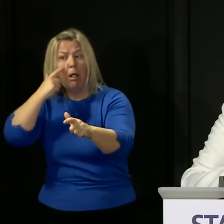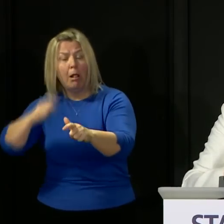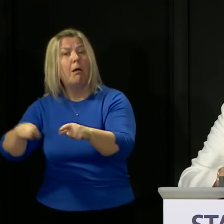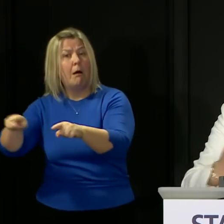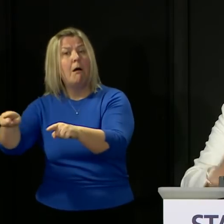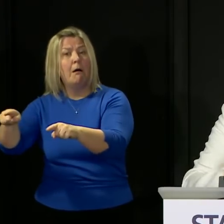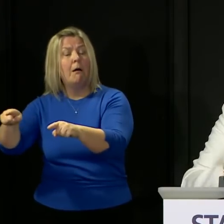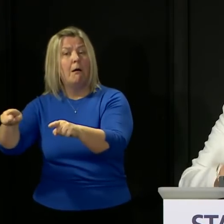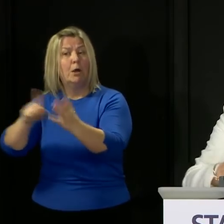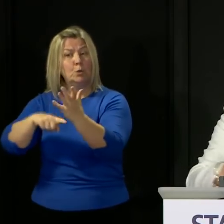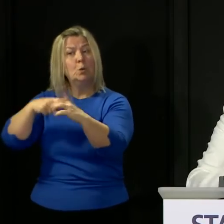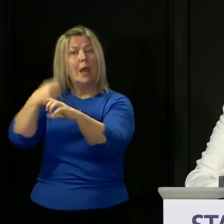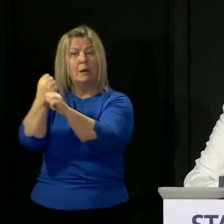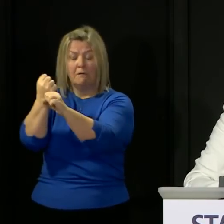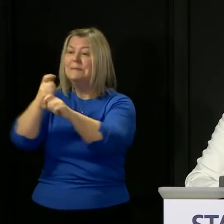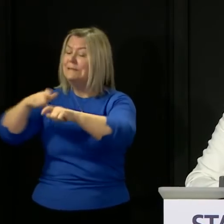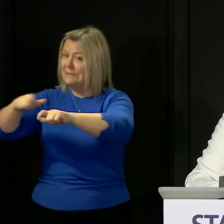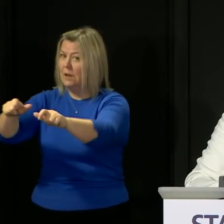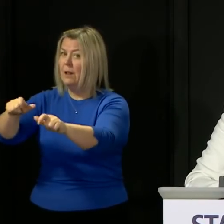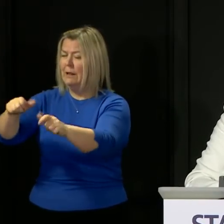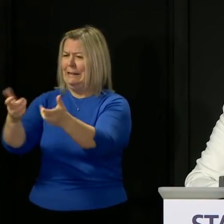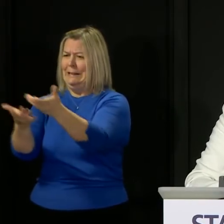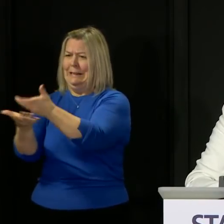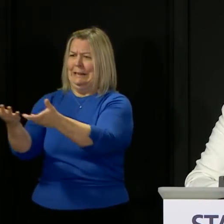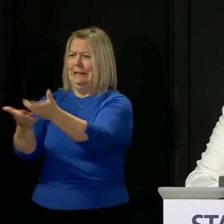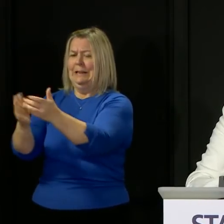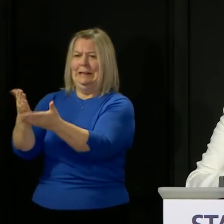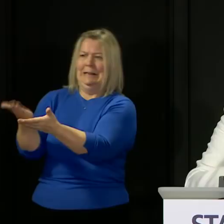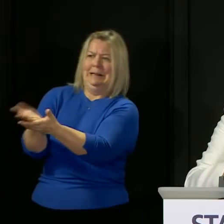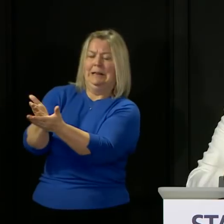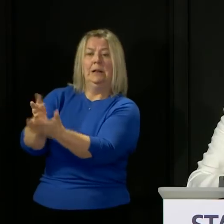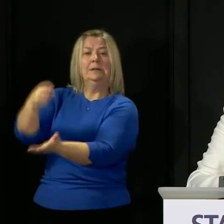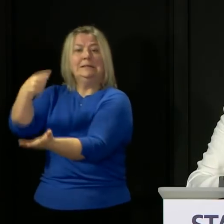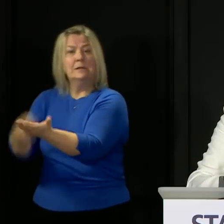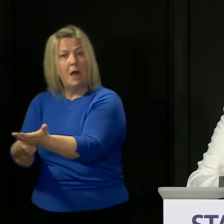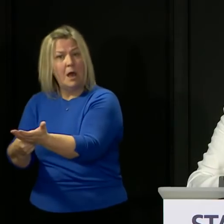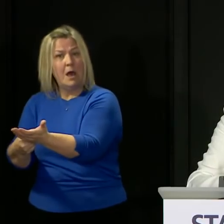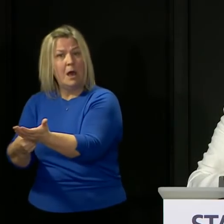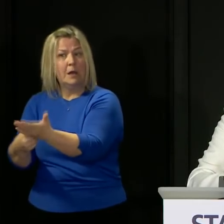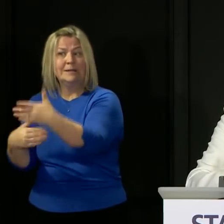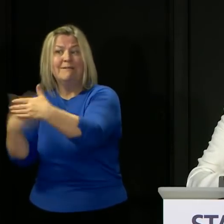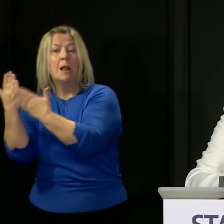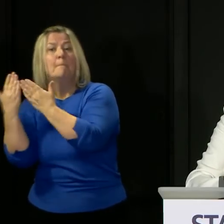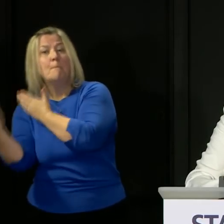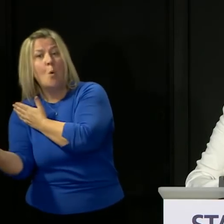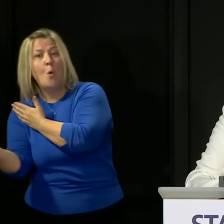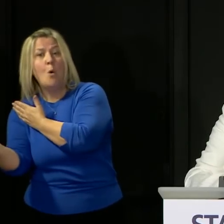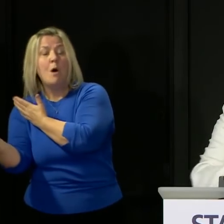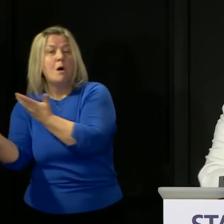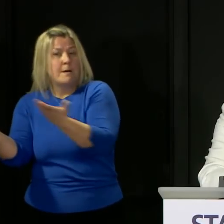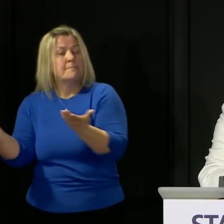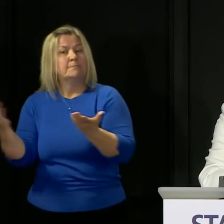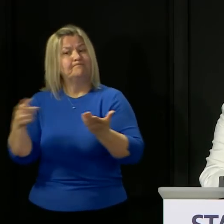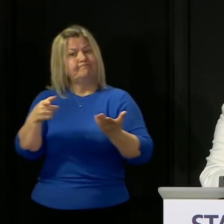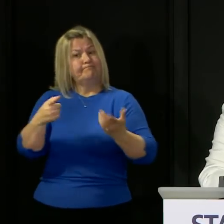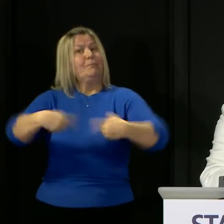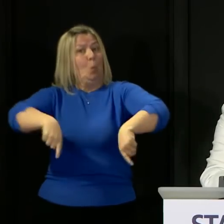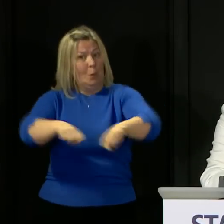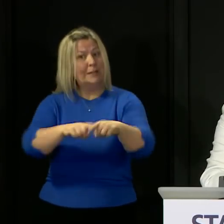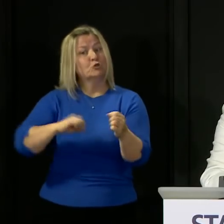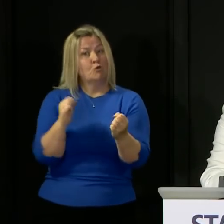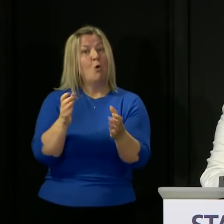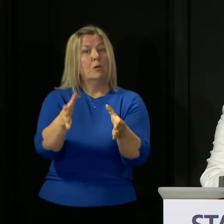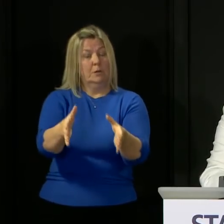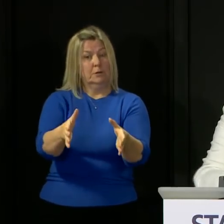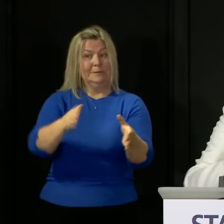now. I think the UK government still has some decisions to make about how it will develop in the weeks ahead. If we can be